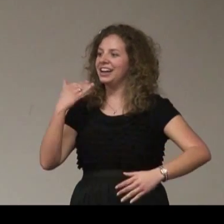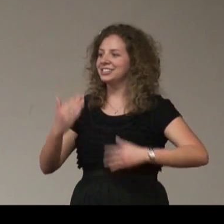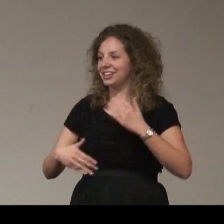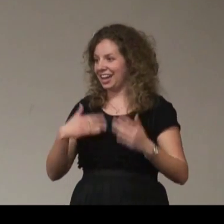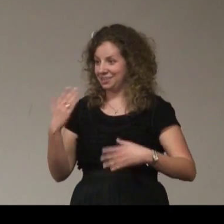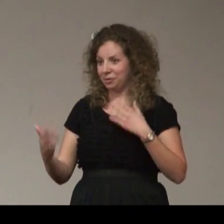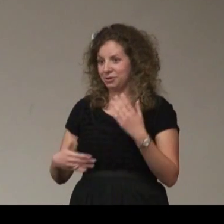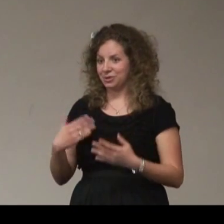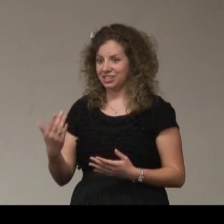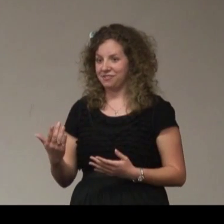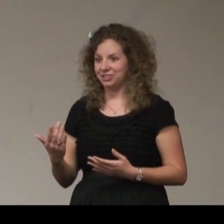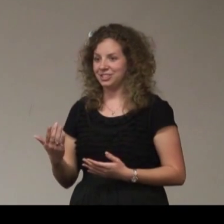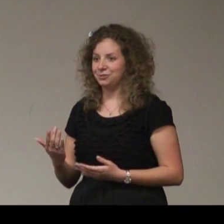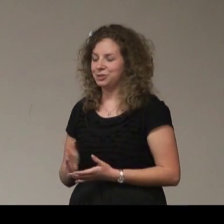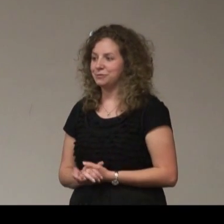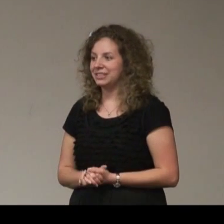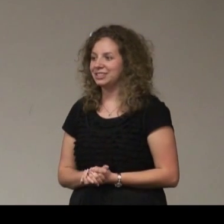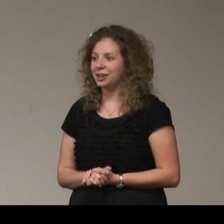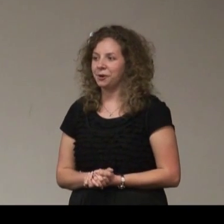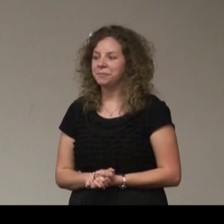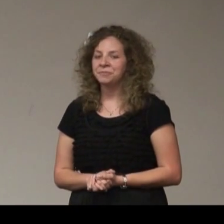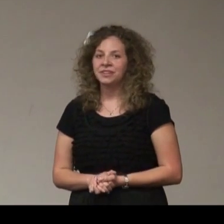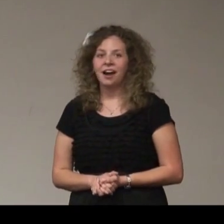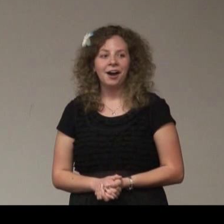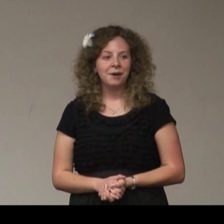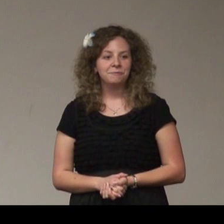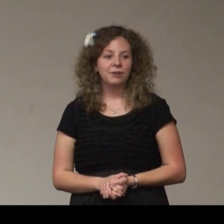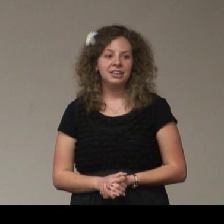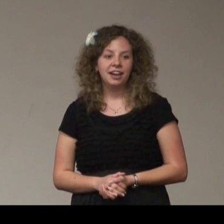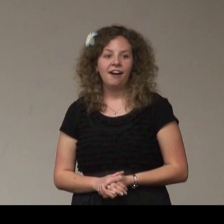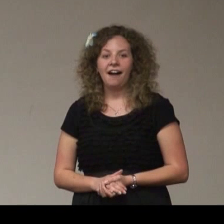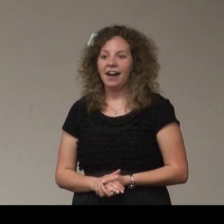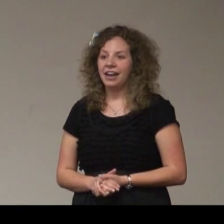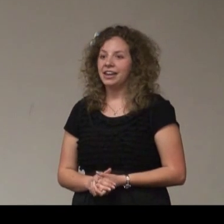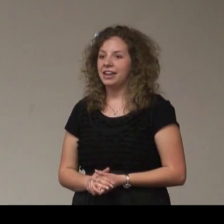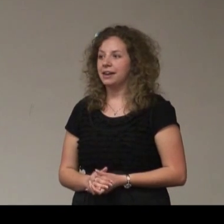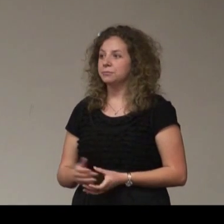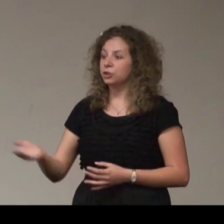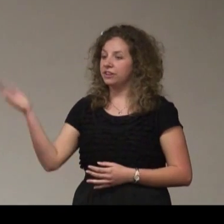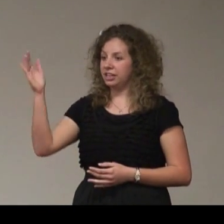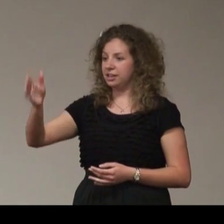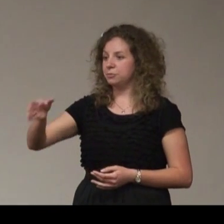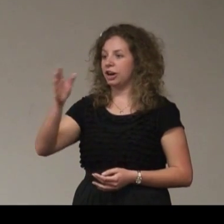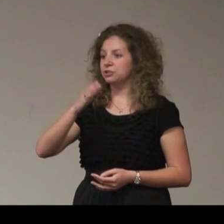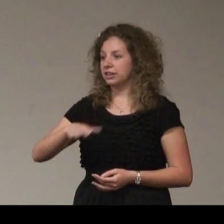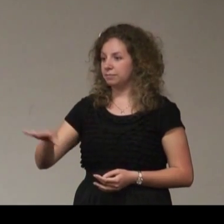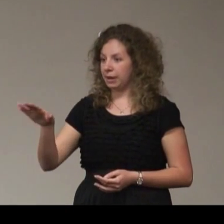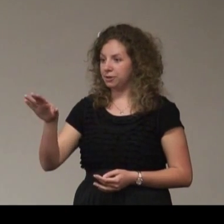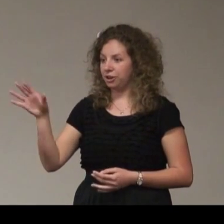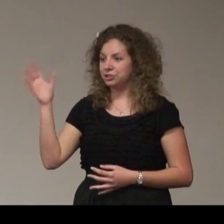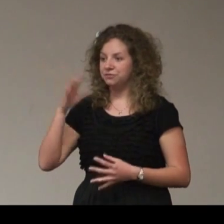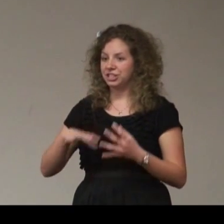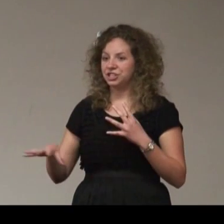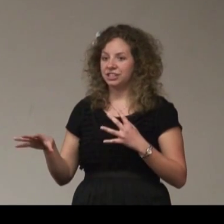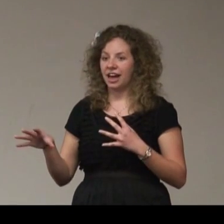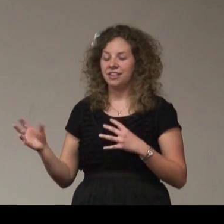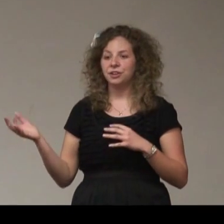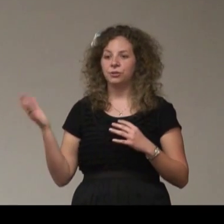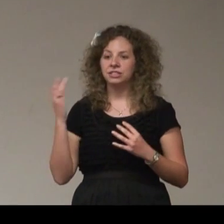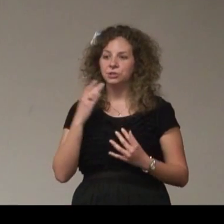I started adding more and more stuff onto YouTube. And so right now I am, so I ended up graduating Bible college and finishing that and then going to